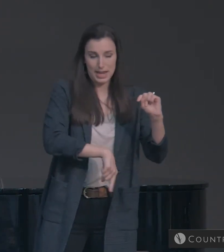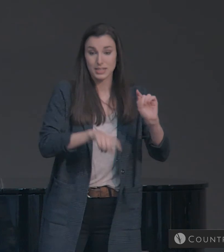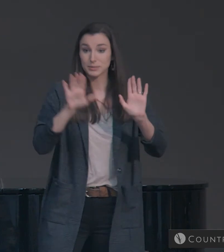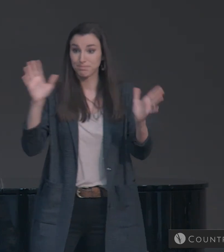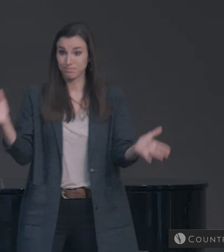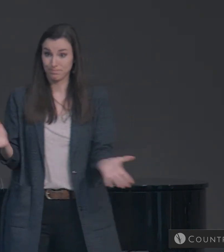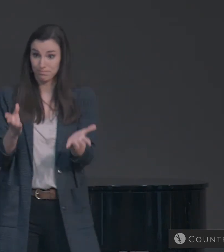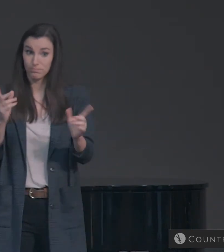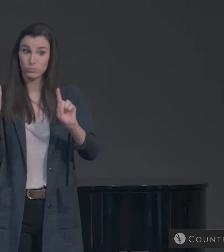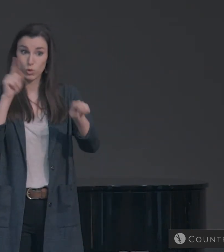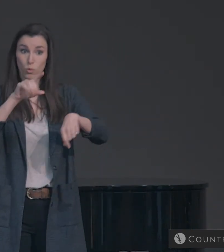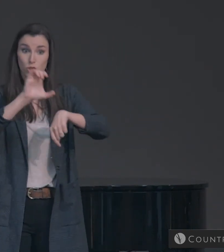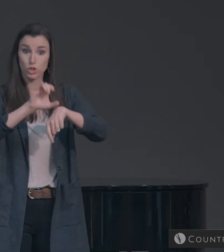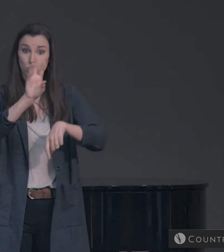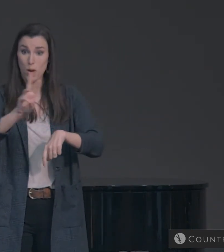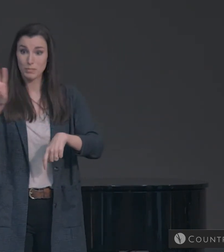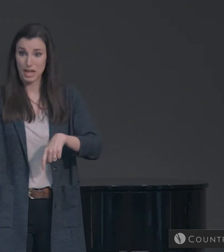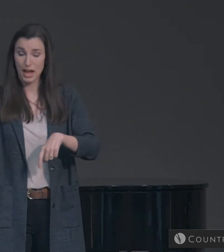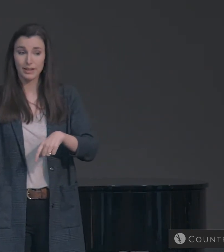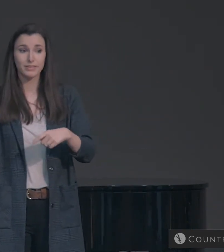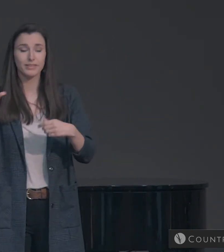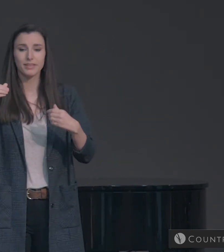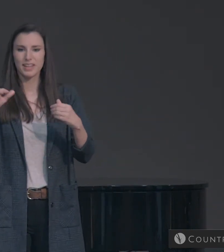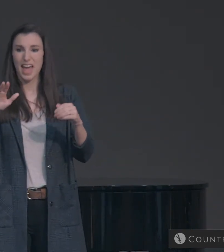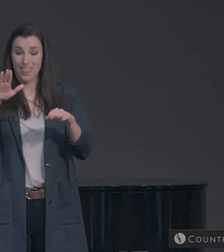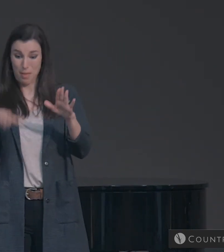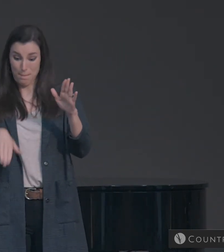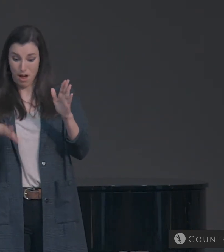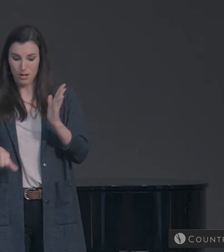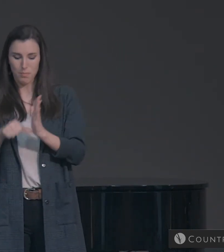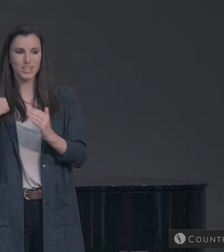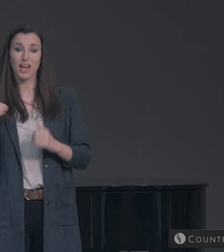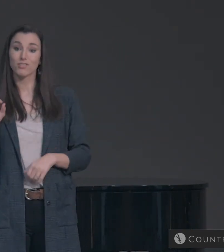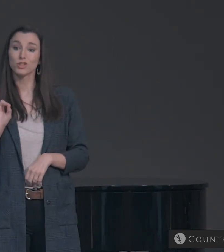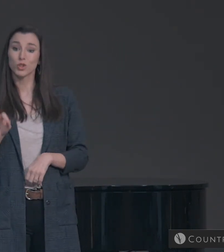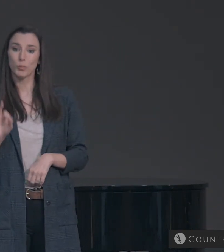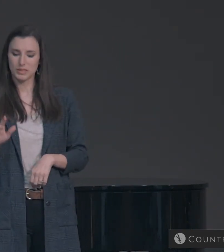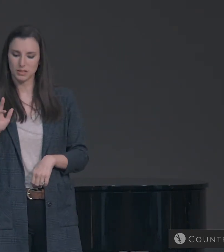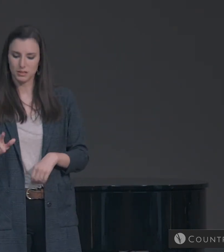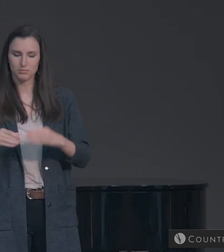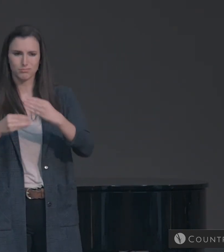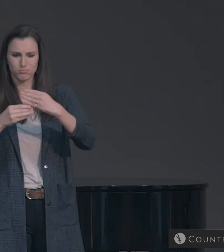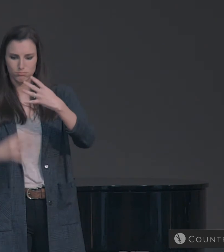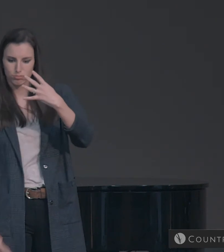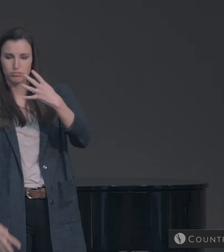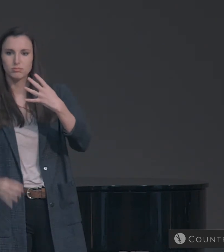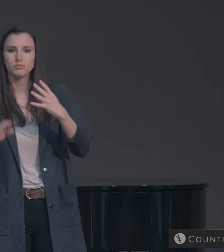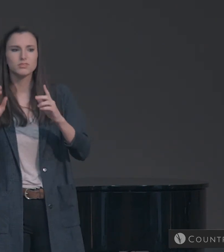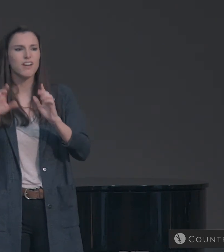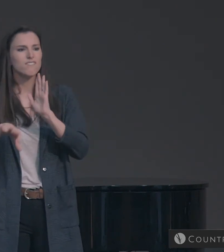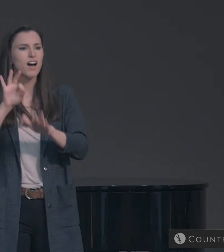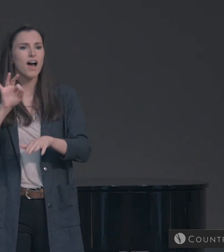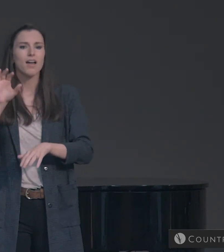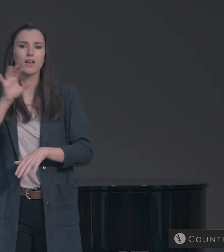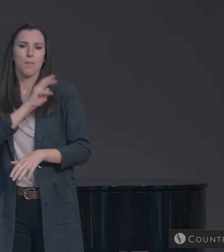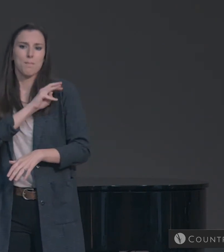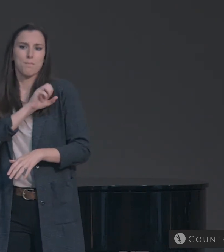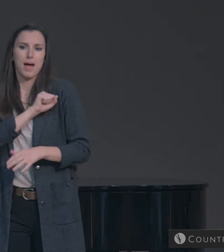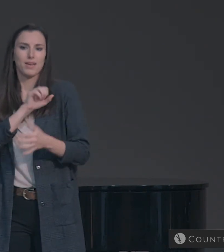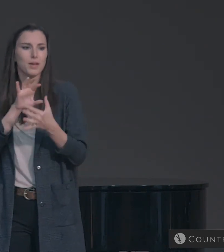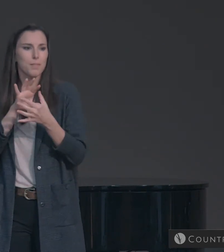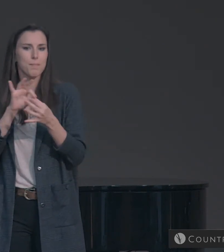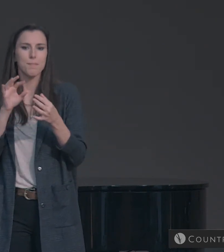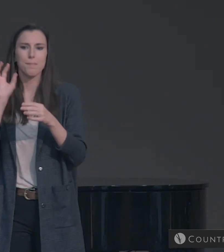church website, you can go to our sermon section at the bottom of the page. Look in our archive. Go to Pastor Mike's messages from 1